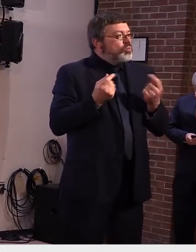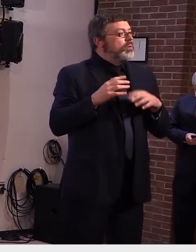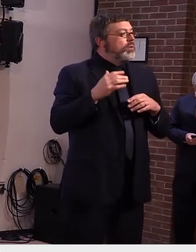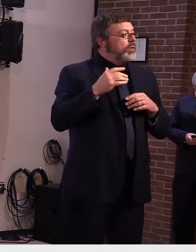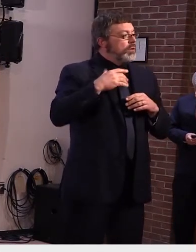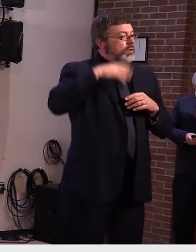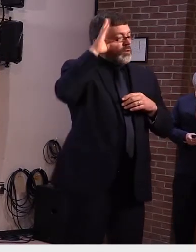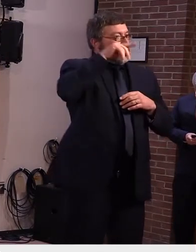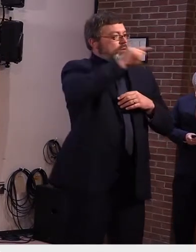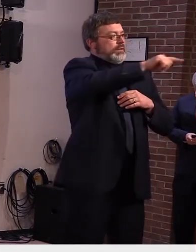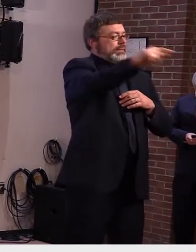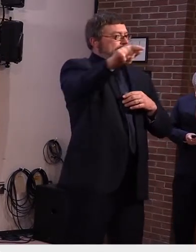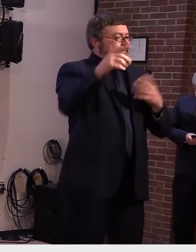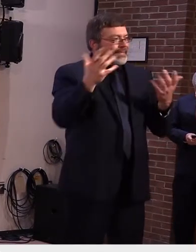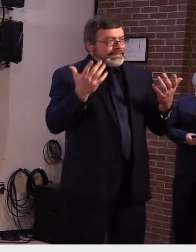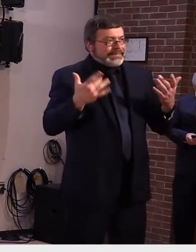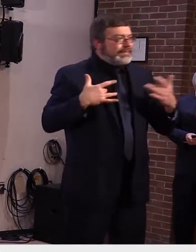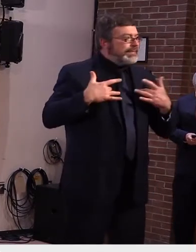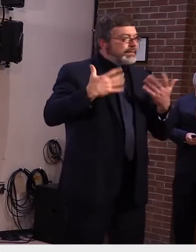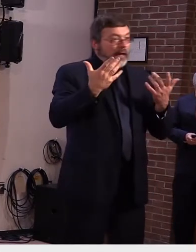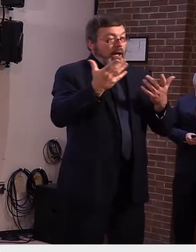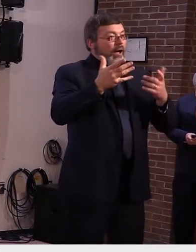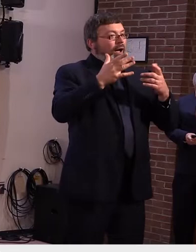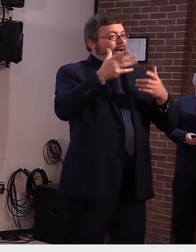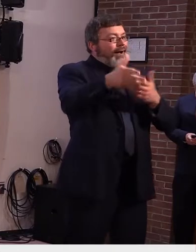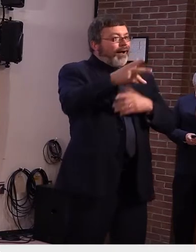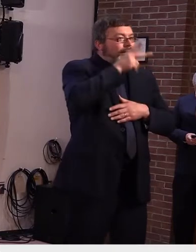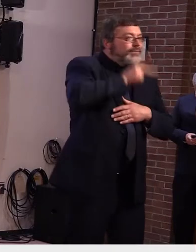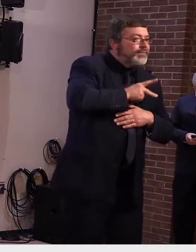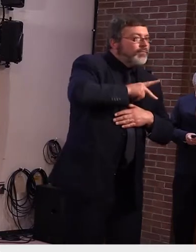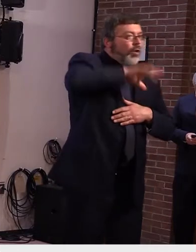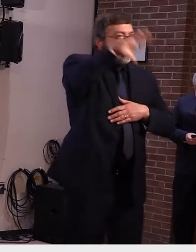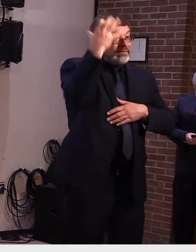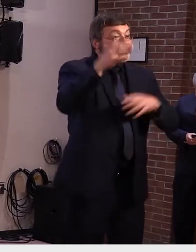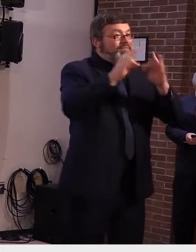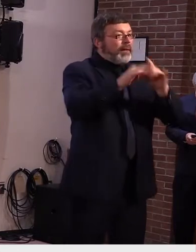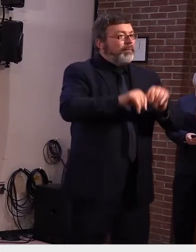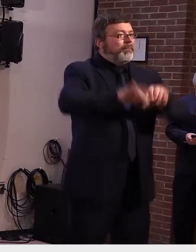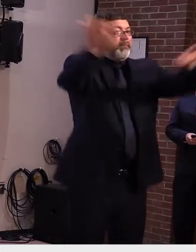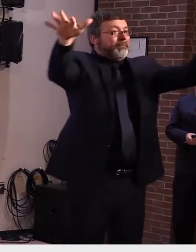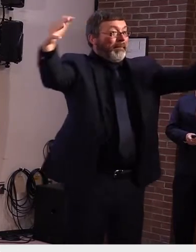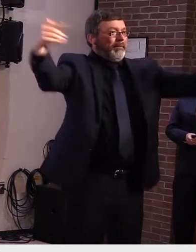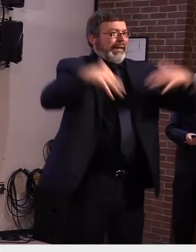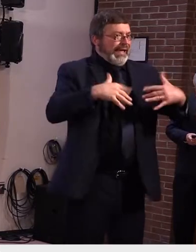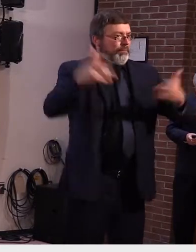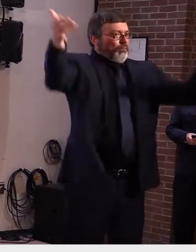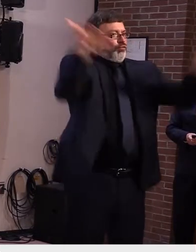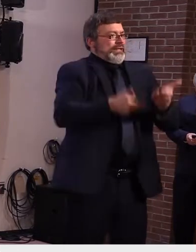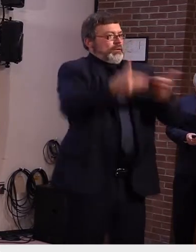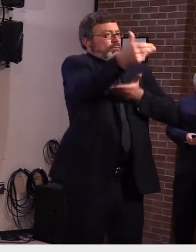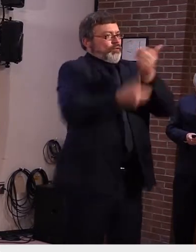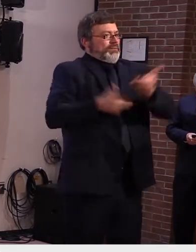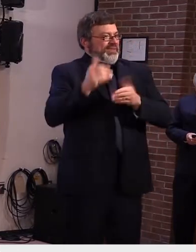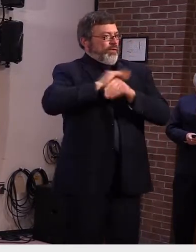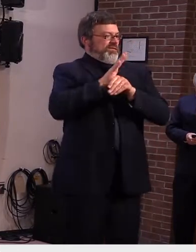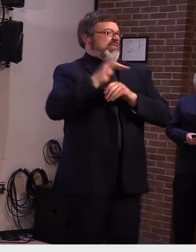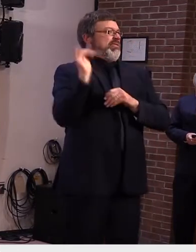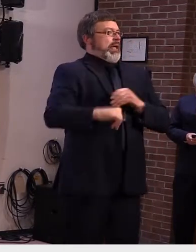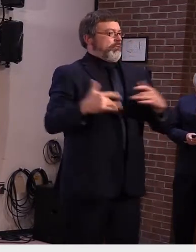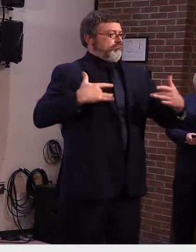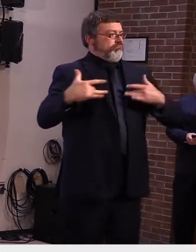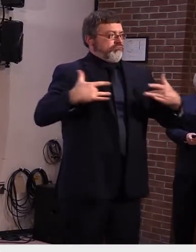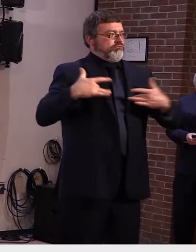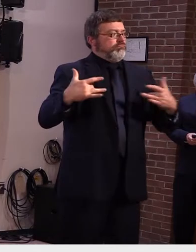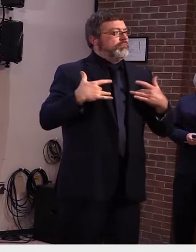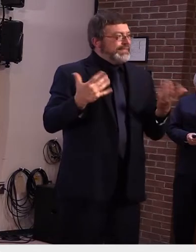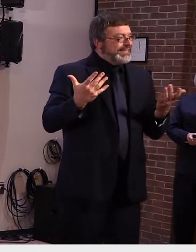on their ability to offer in-person instruction. In an interview this week, Dr. Fauci stated we should not expect Thanksgiving to be a typical holiday